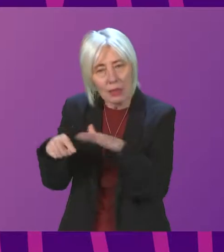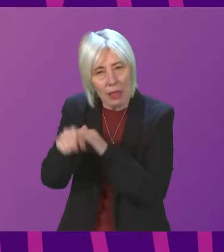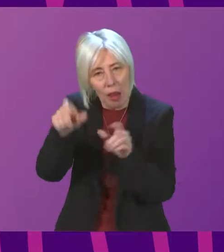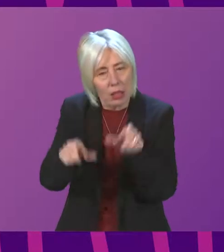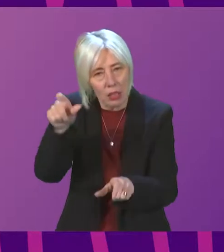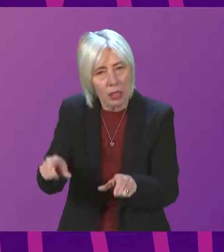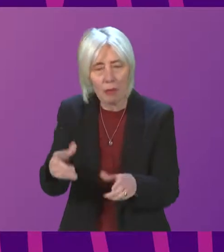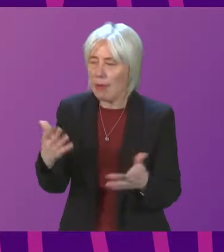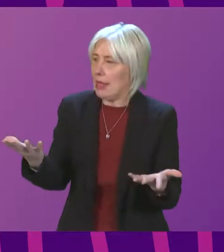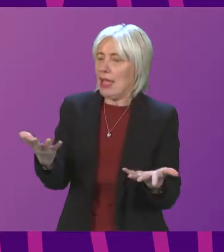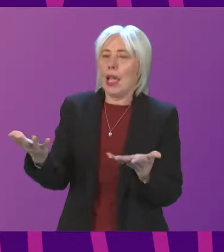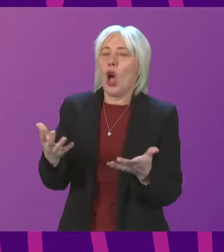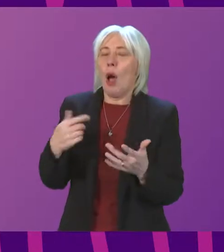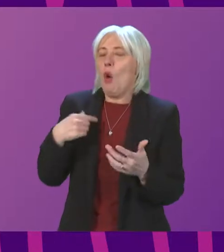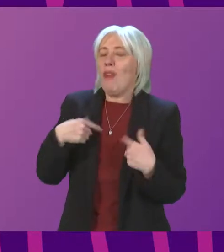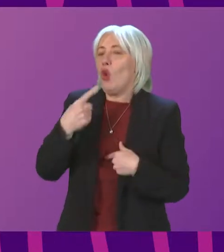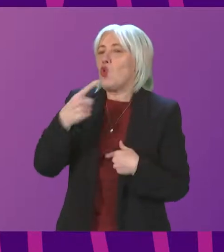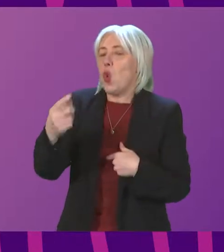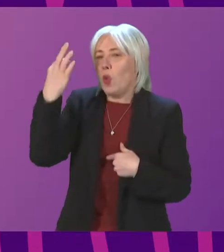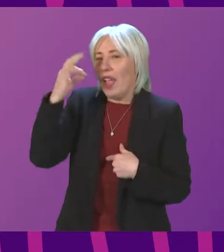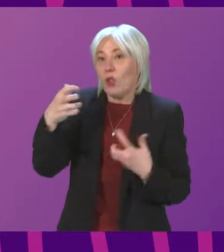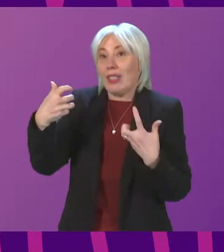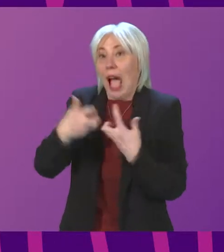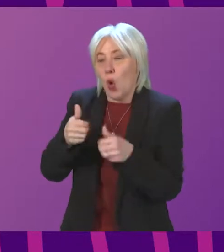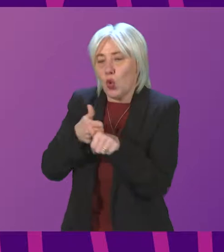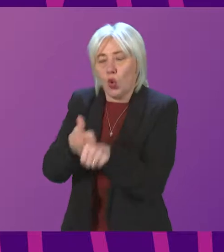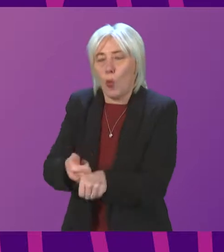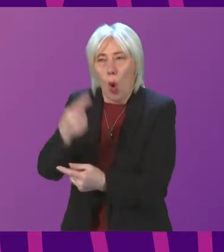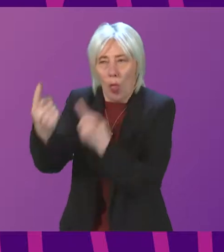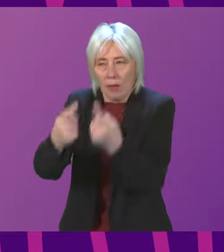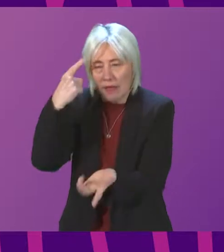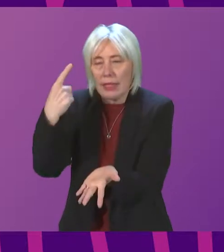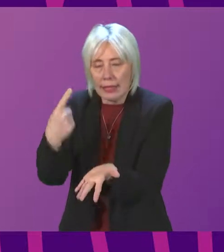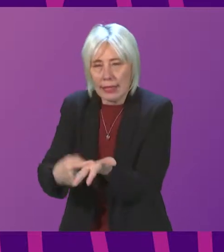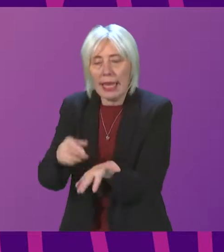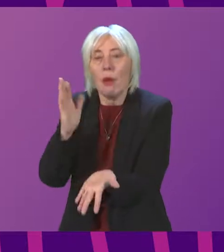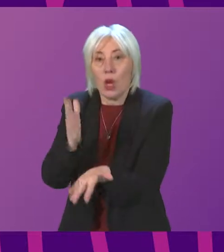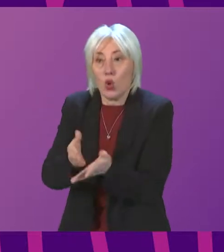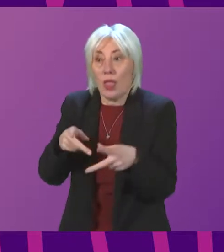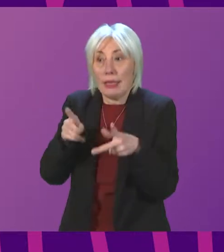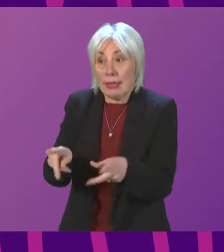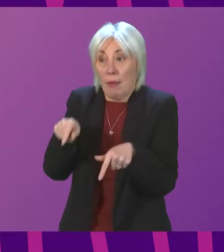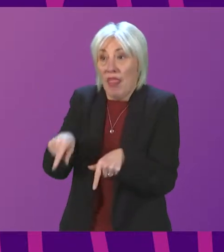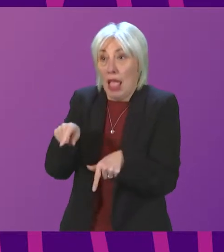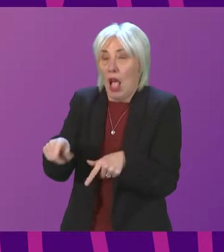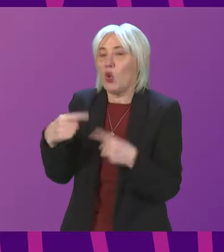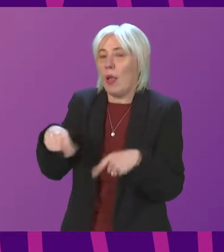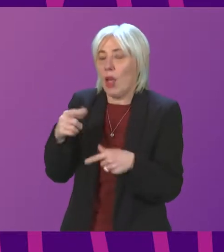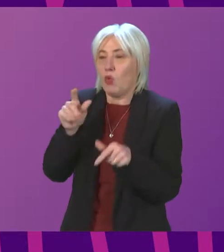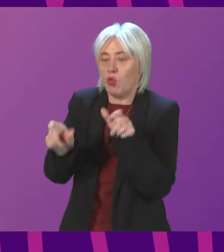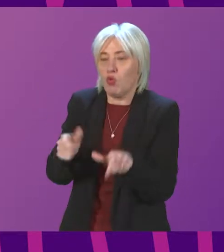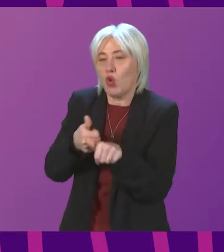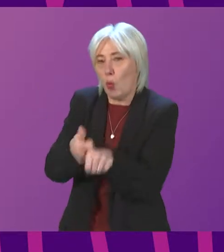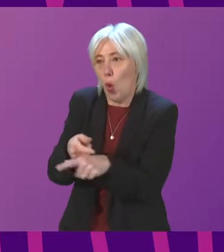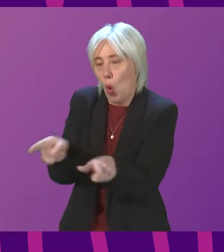terms of how they might provide that support, but I recognise that where those necessary mechanisms aren't in place, I would ask local authorities to let my officials know as soon as